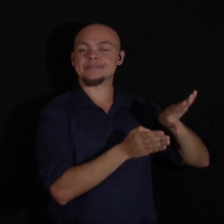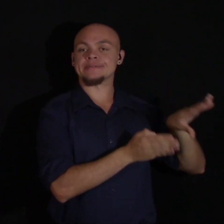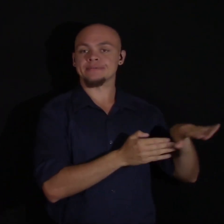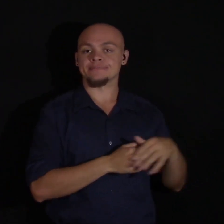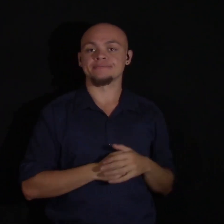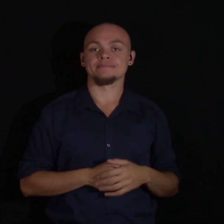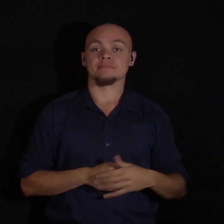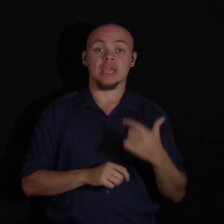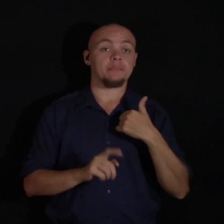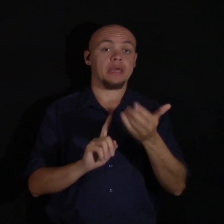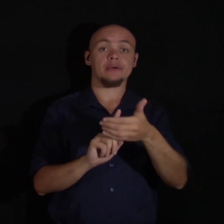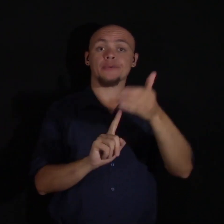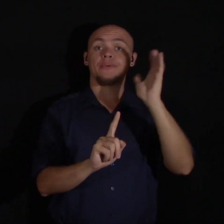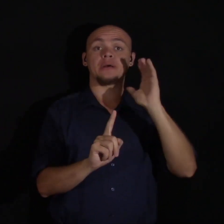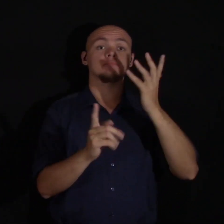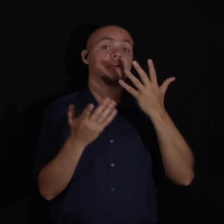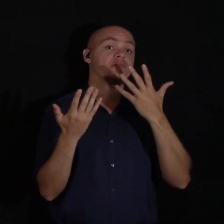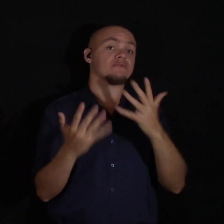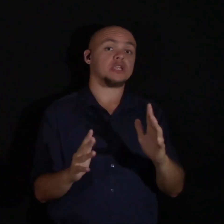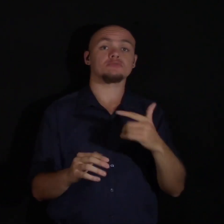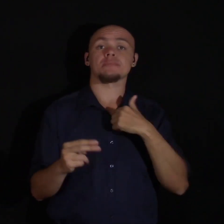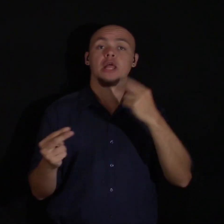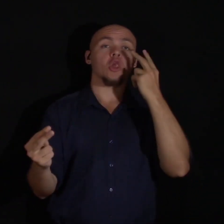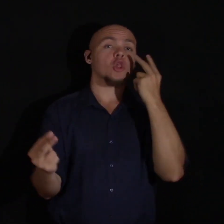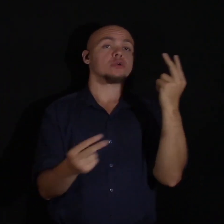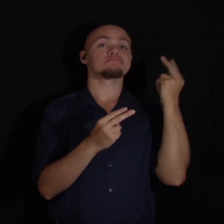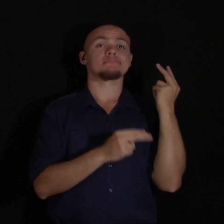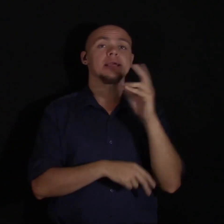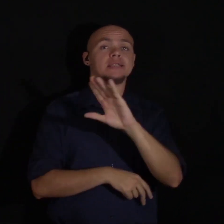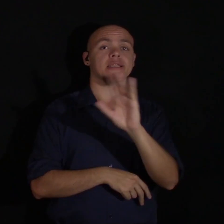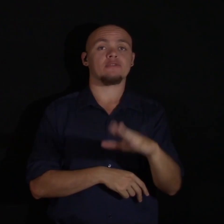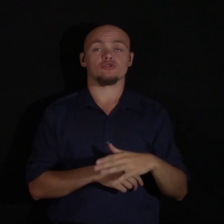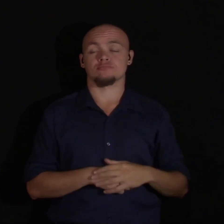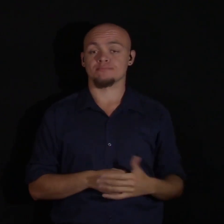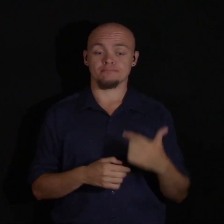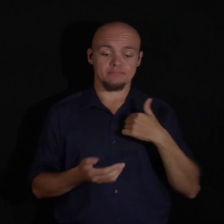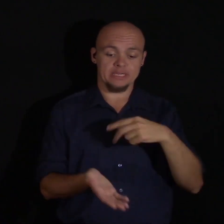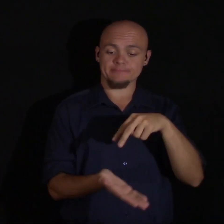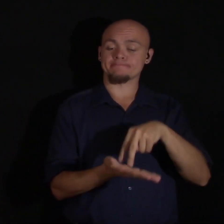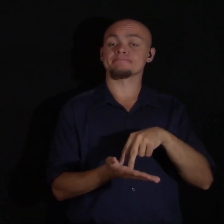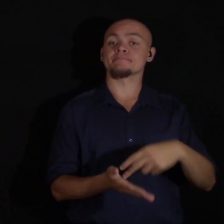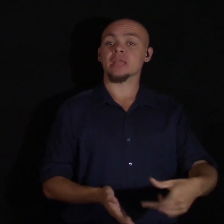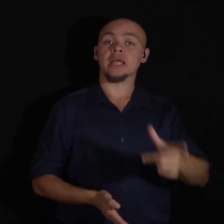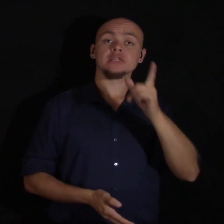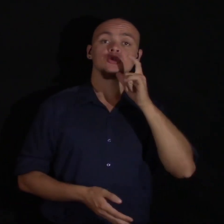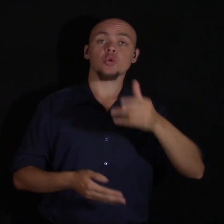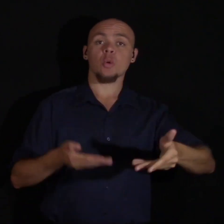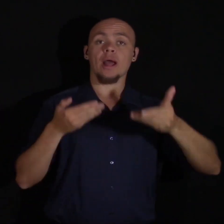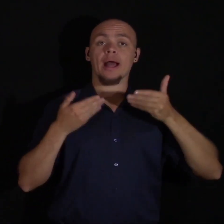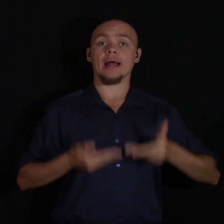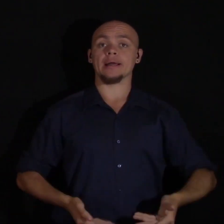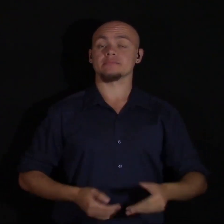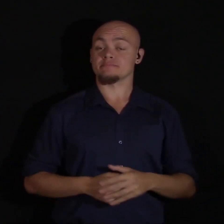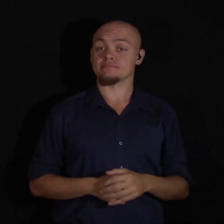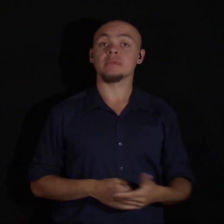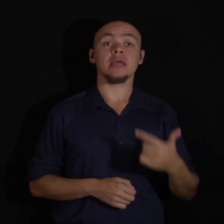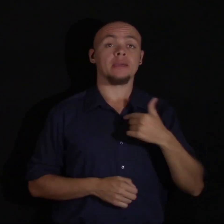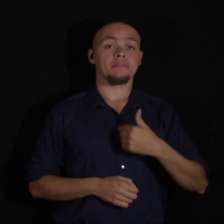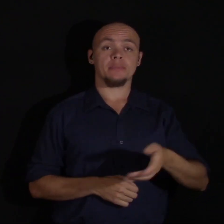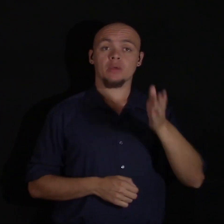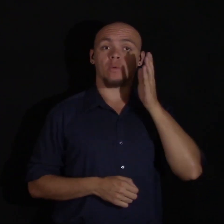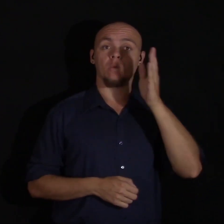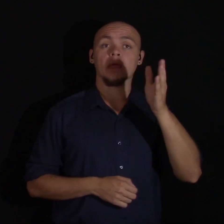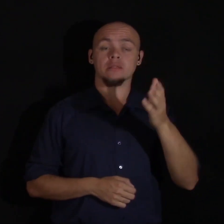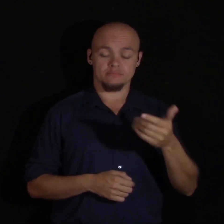and I haven't looked back since. I'm able to stand before you today and say, this is who I am and this is who I'm going to be.